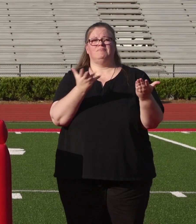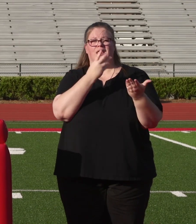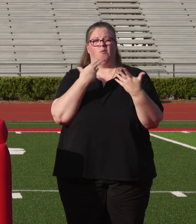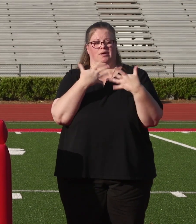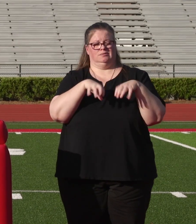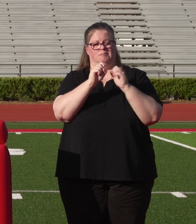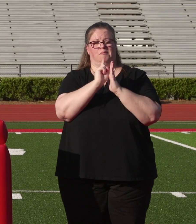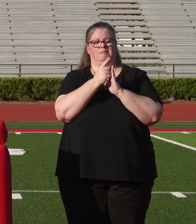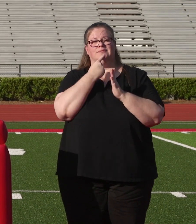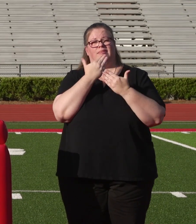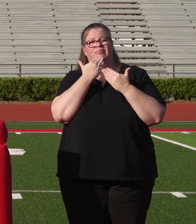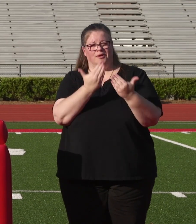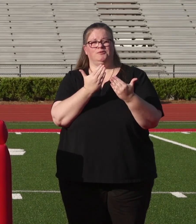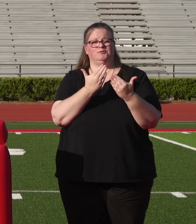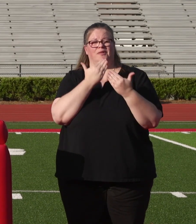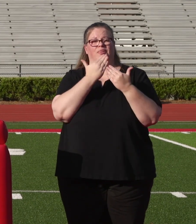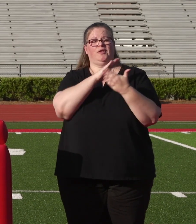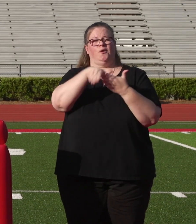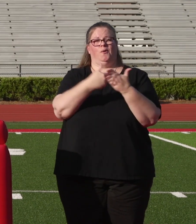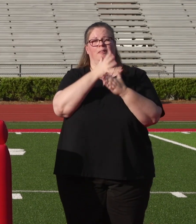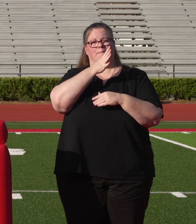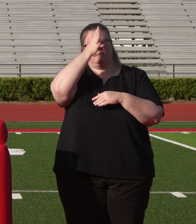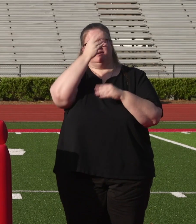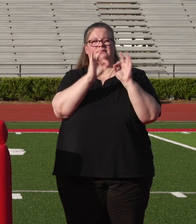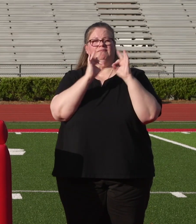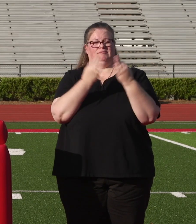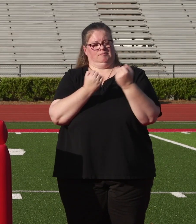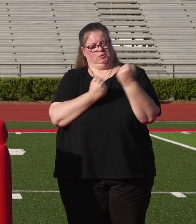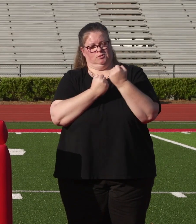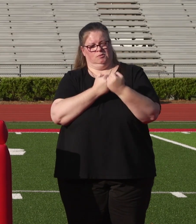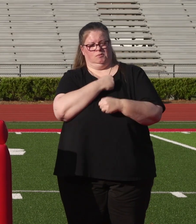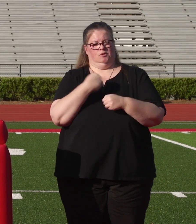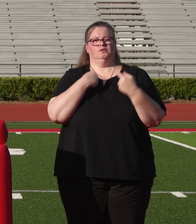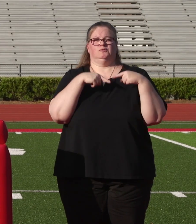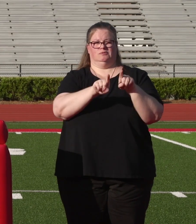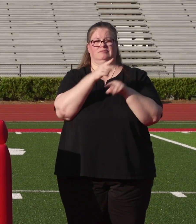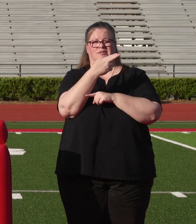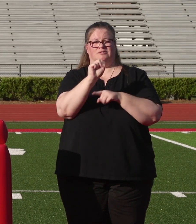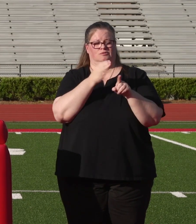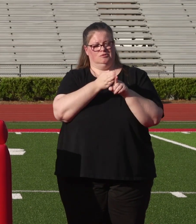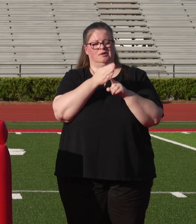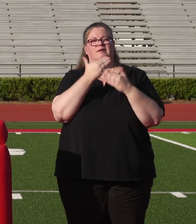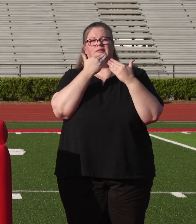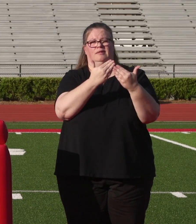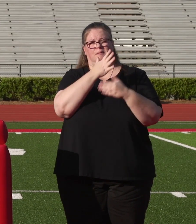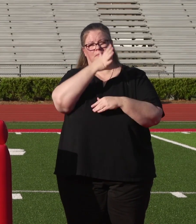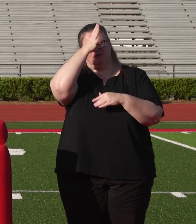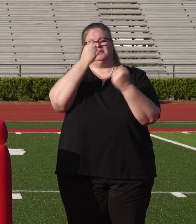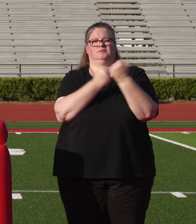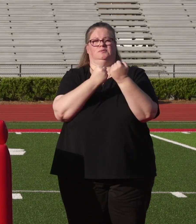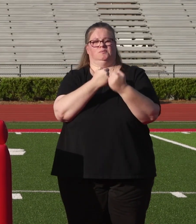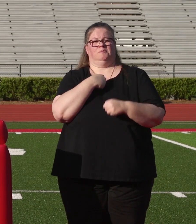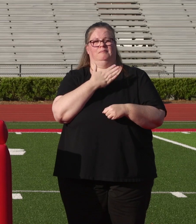would like to take a moment to say thank you. Thank you to all the parents and families who have supported us during our high school careers. Thank you to my parents who supported